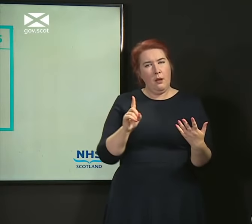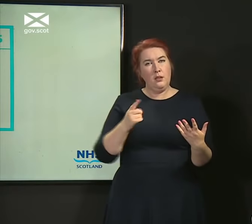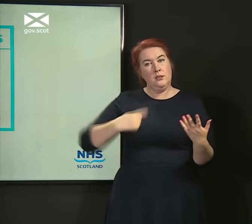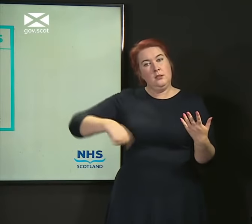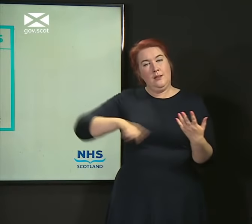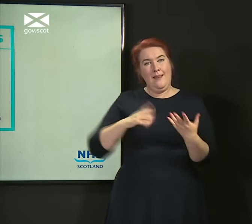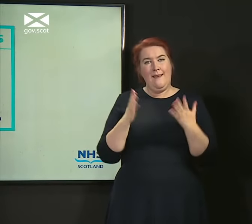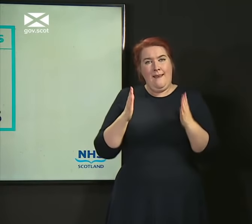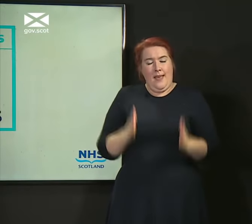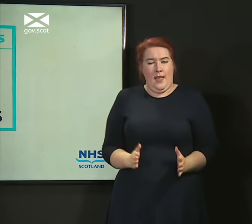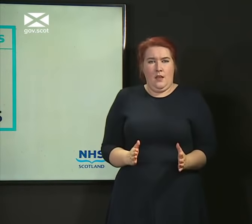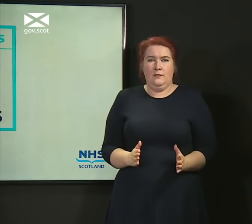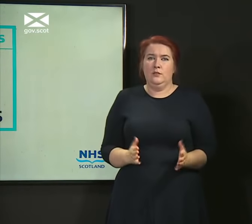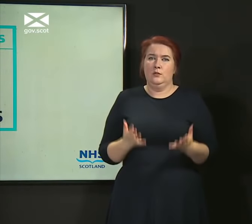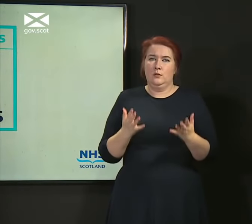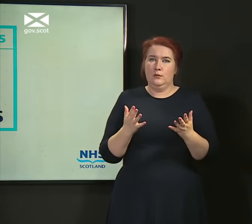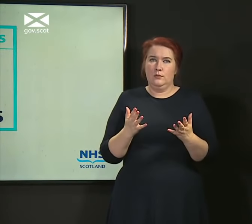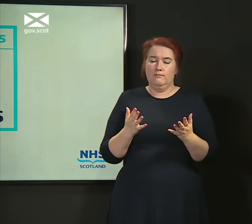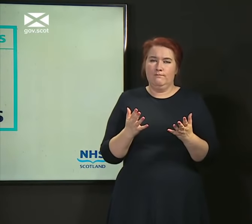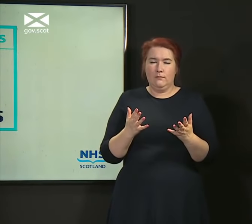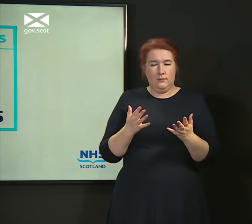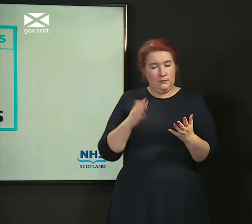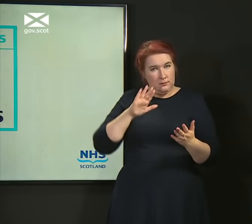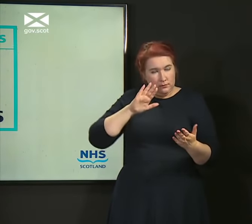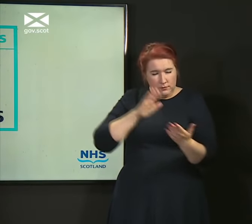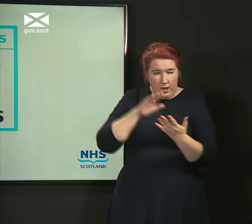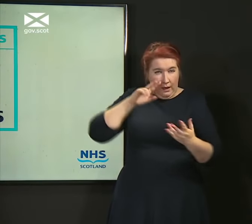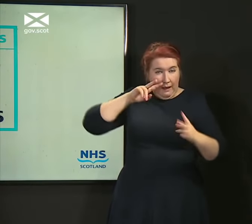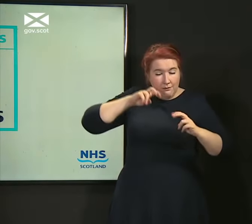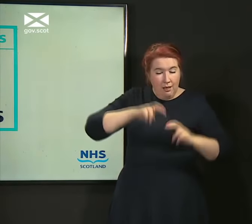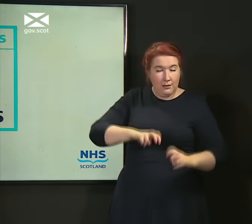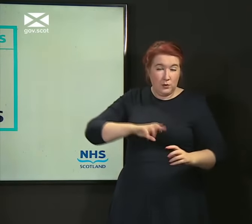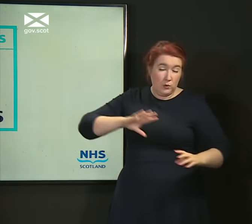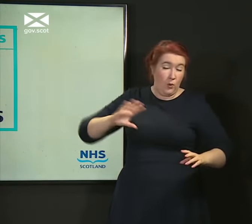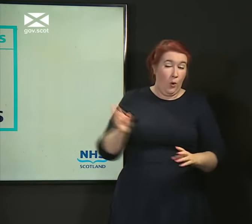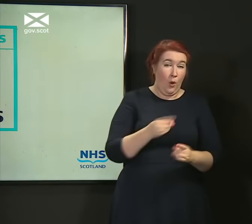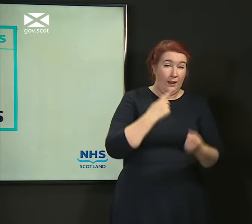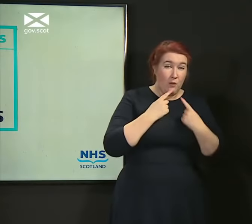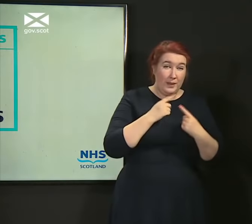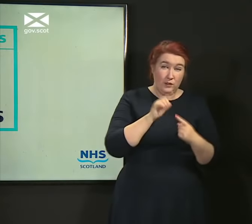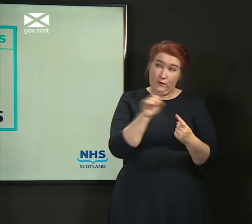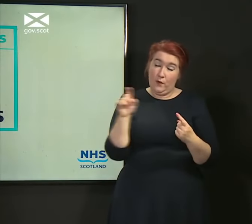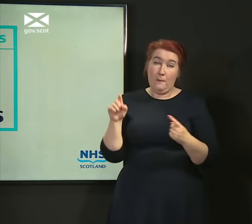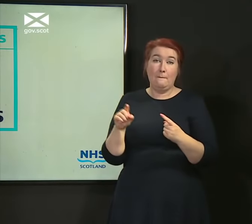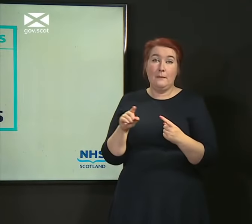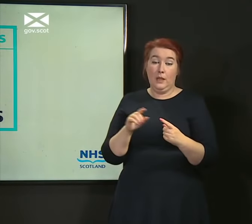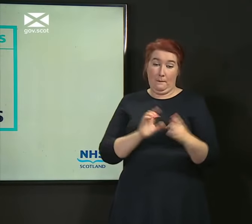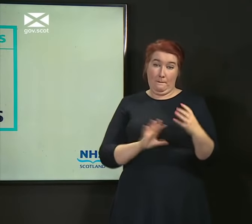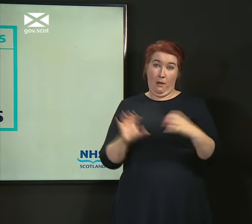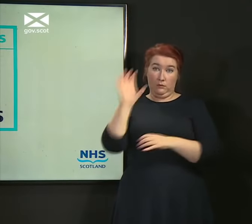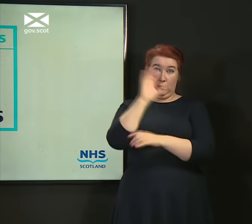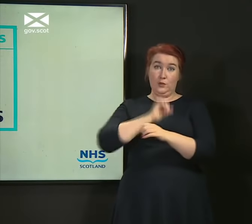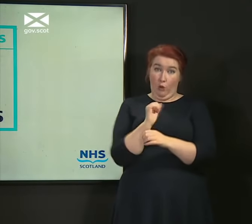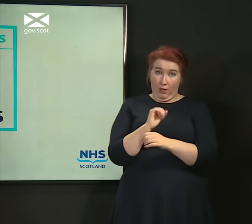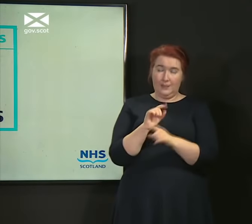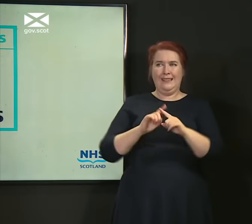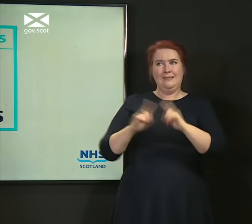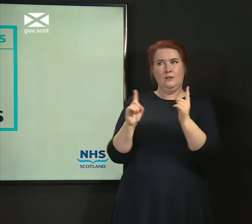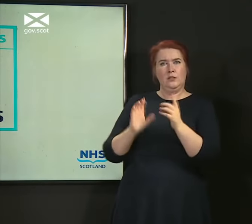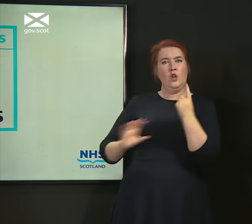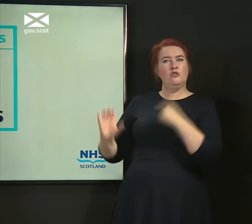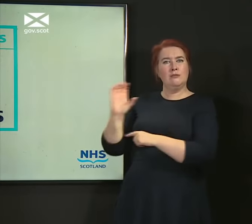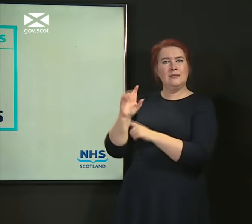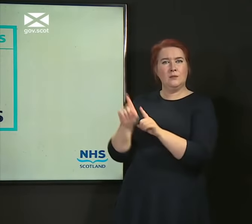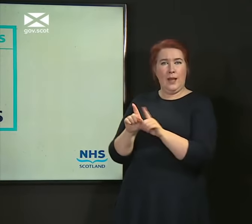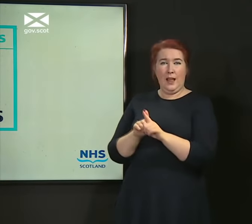have a really close analysis of all of the data from countries and from bits of Scotland and bits of other countries. So